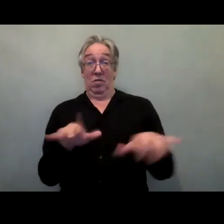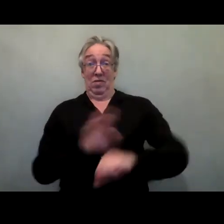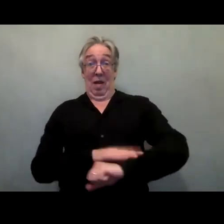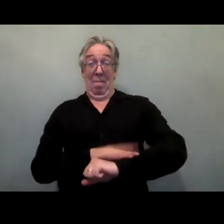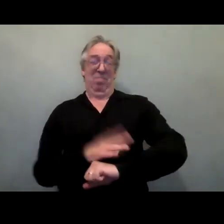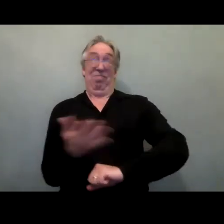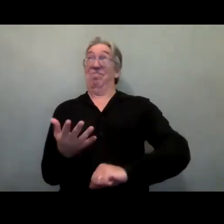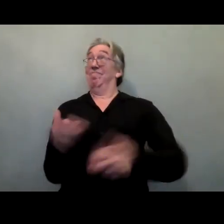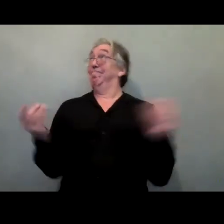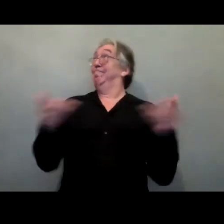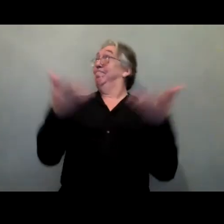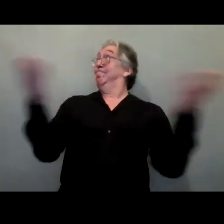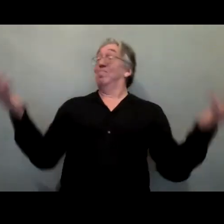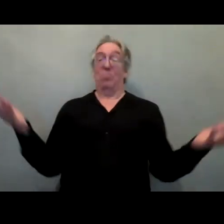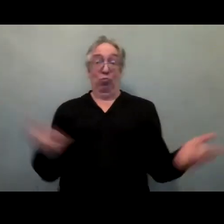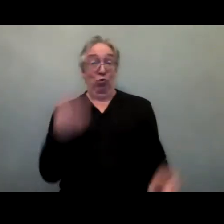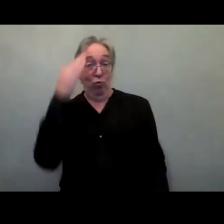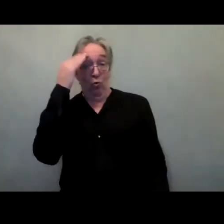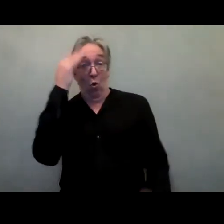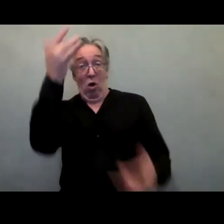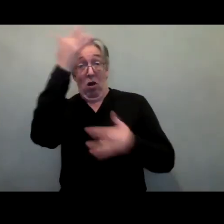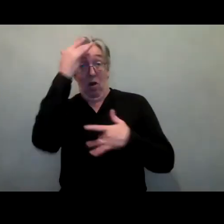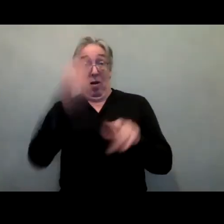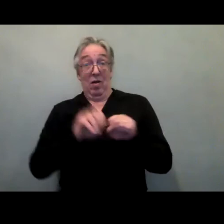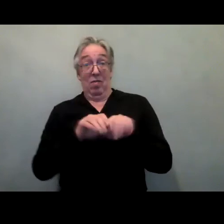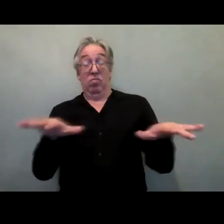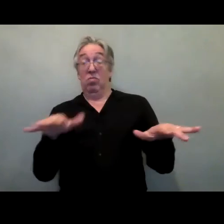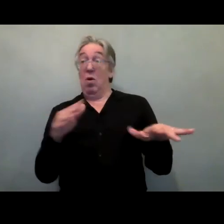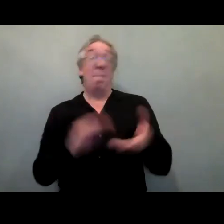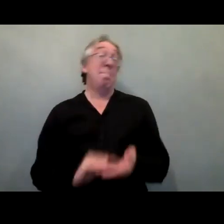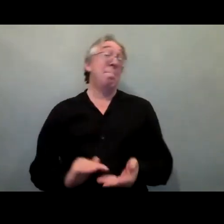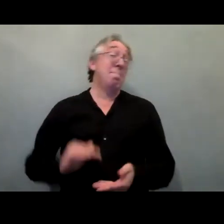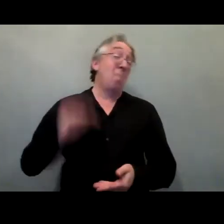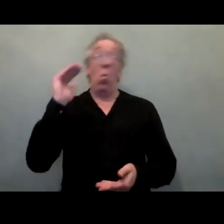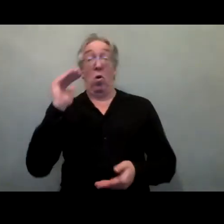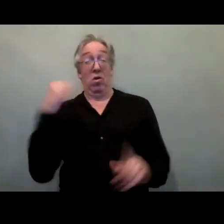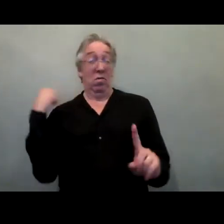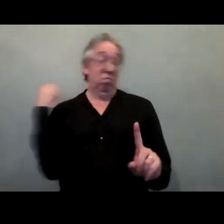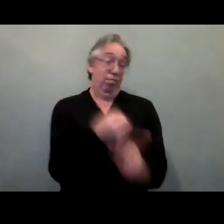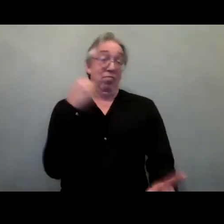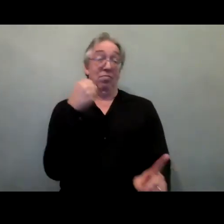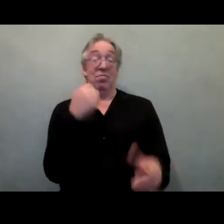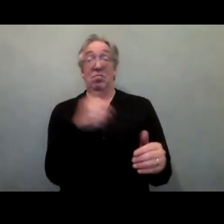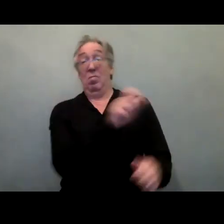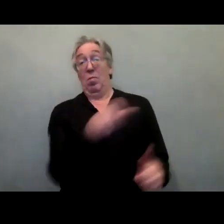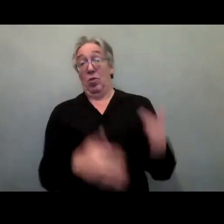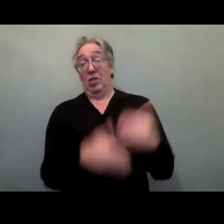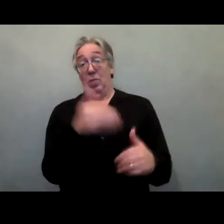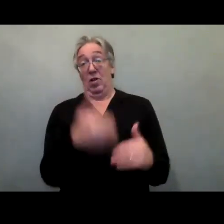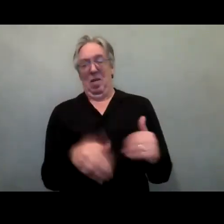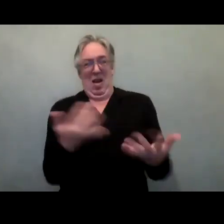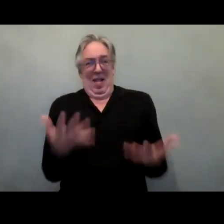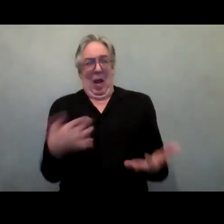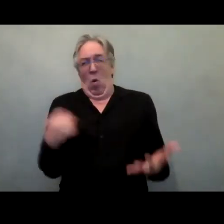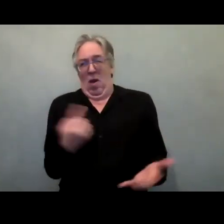the pandemic has a disproportionate impact on people with disabilities. And we must gather the data that